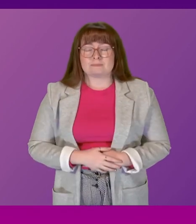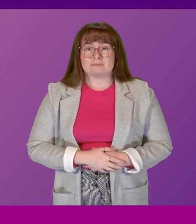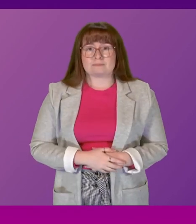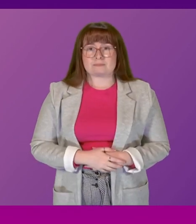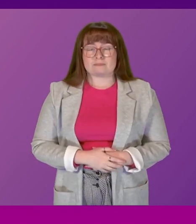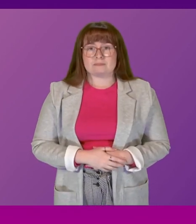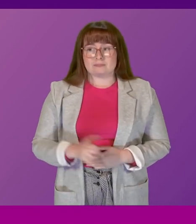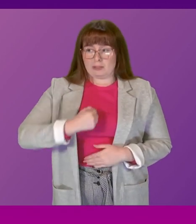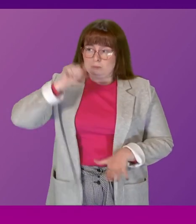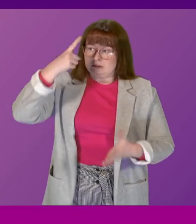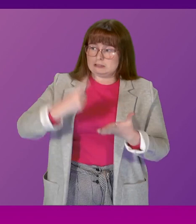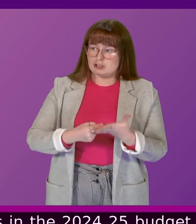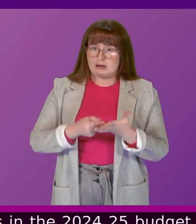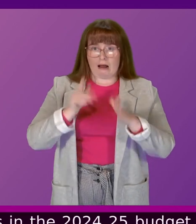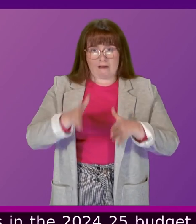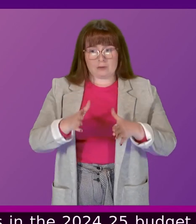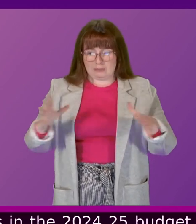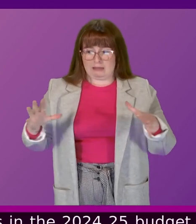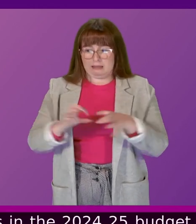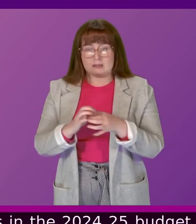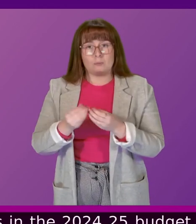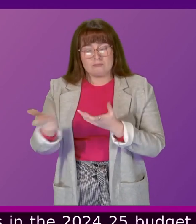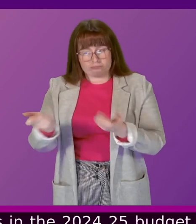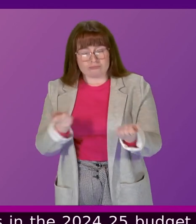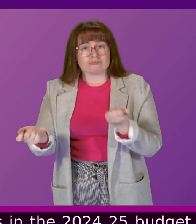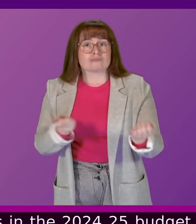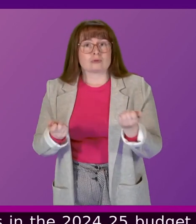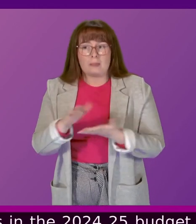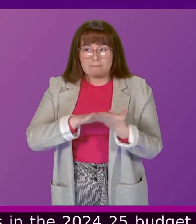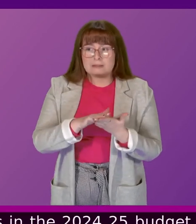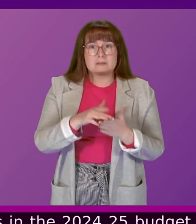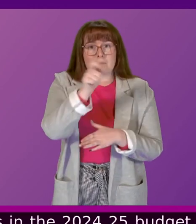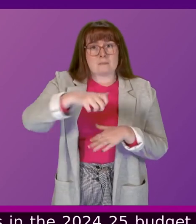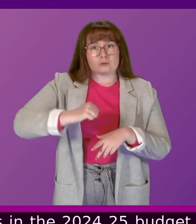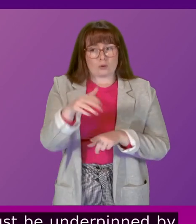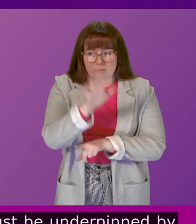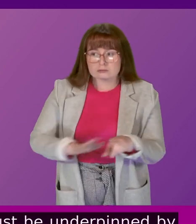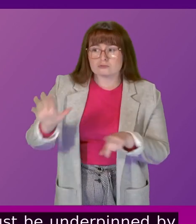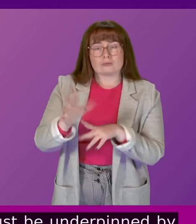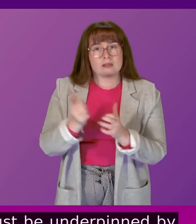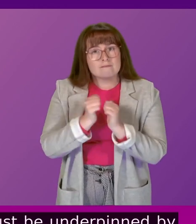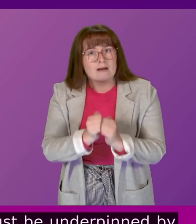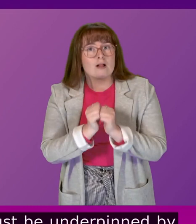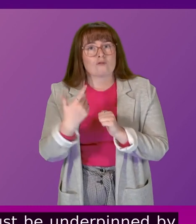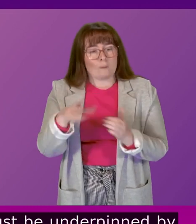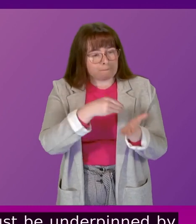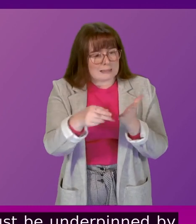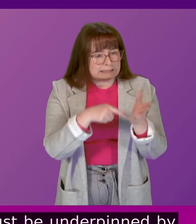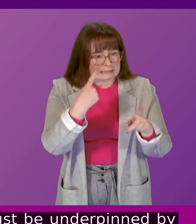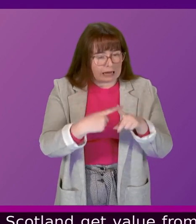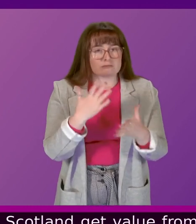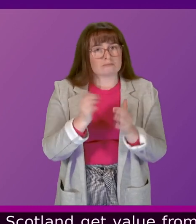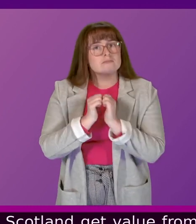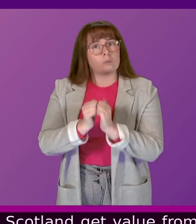The decisions we make must be underpinned by reform to ensure that people in Scotland get value from the taxes they pay and secure a